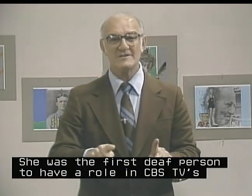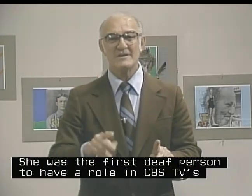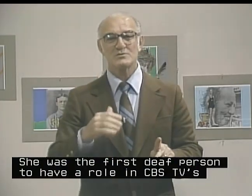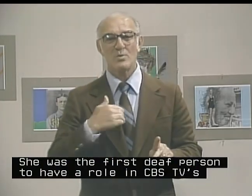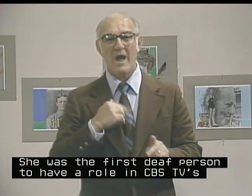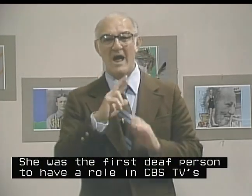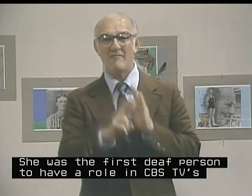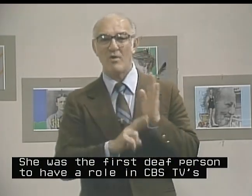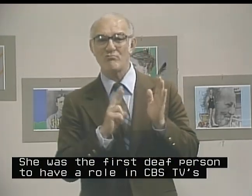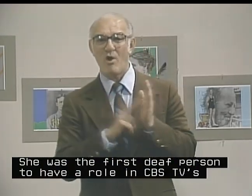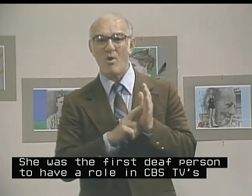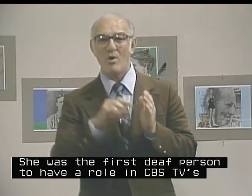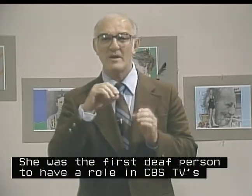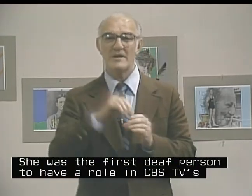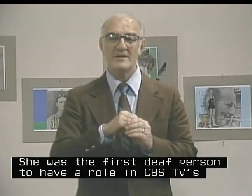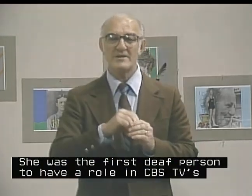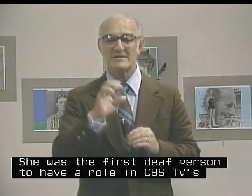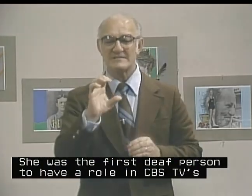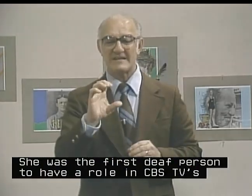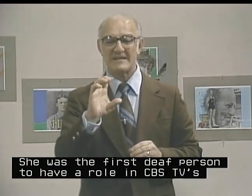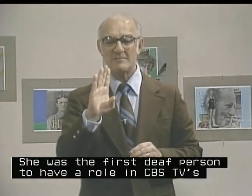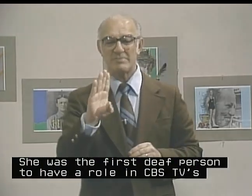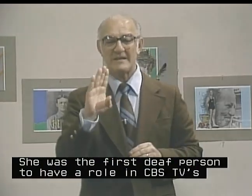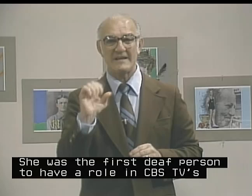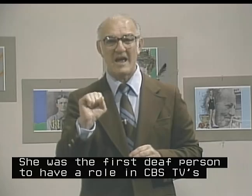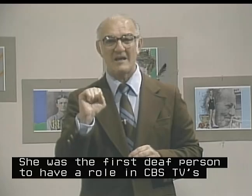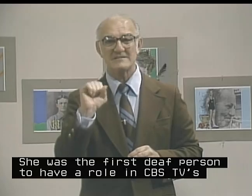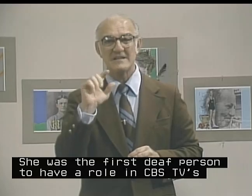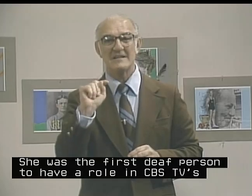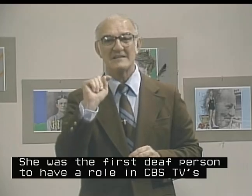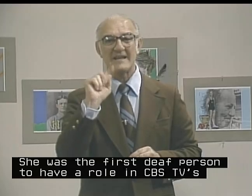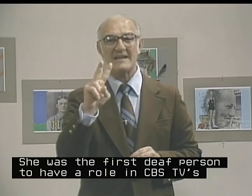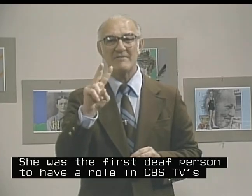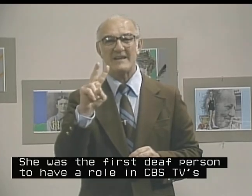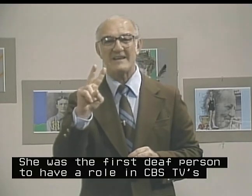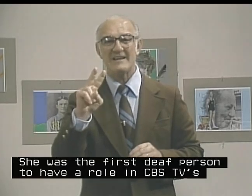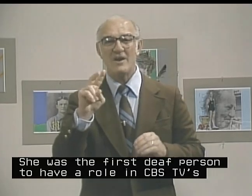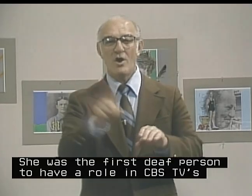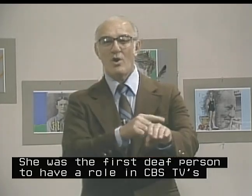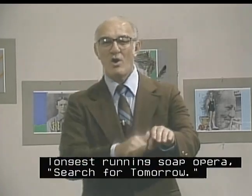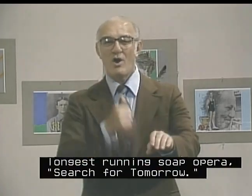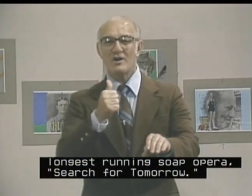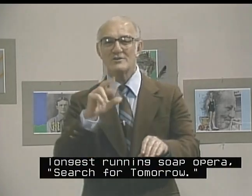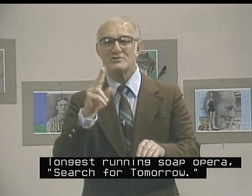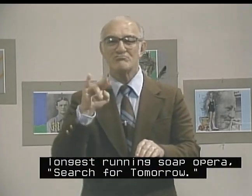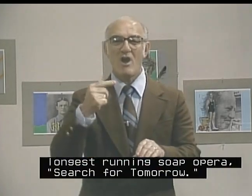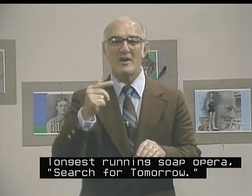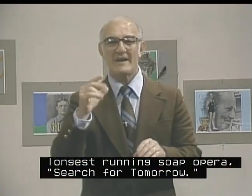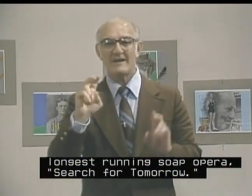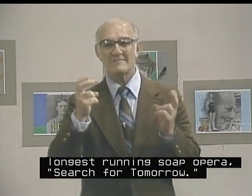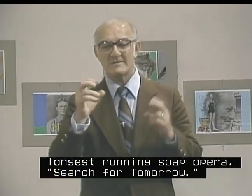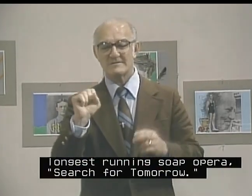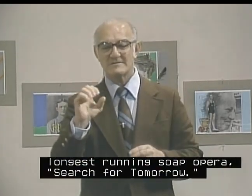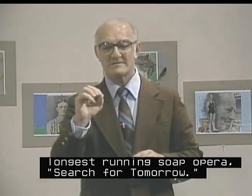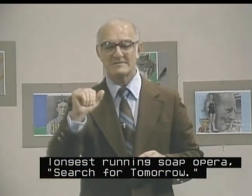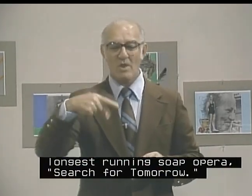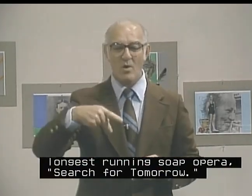to have a role in CBS TV, longest-running soap